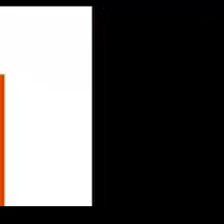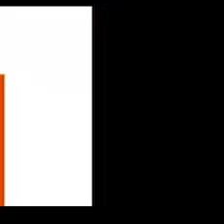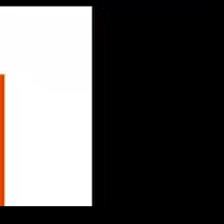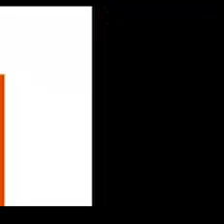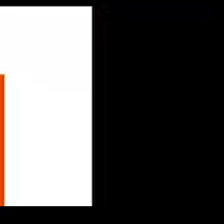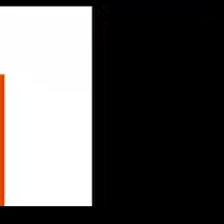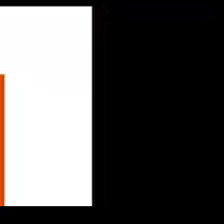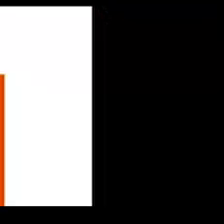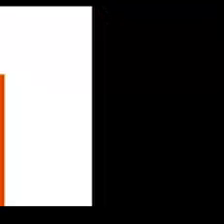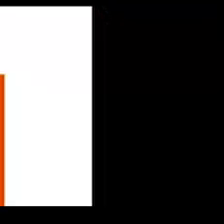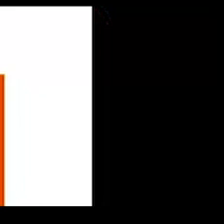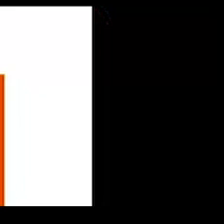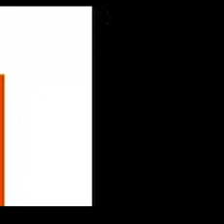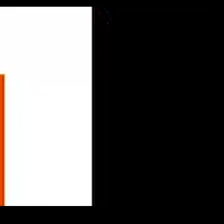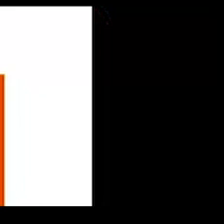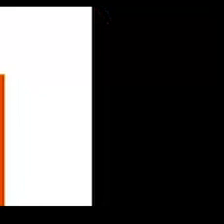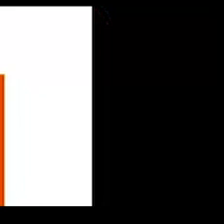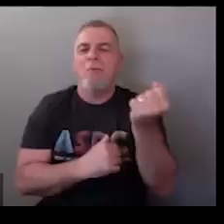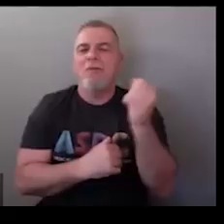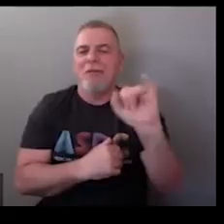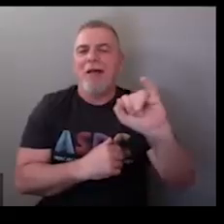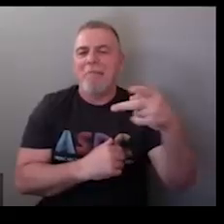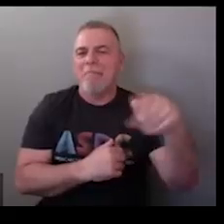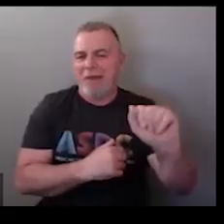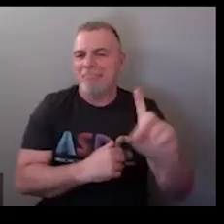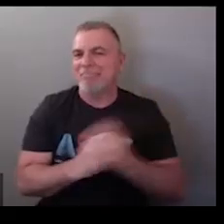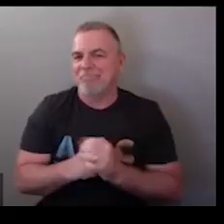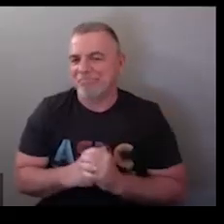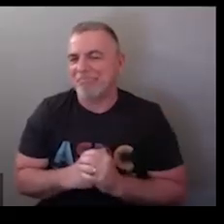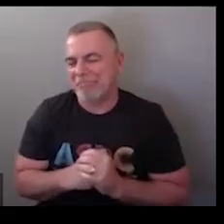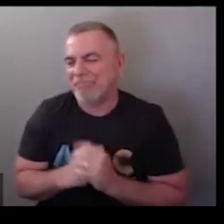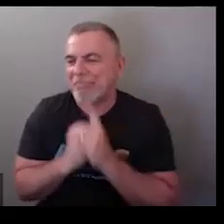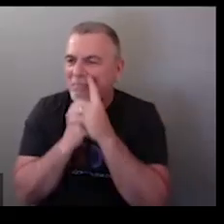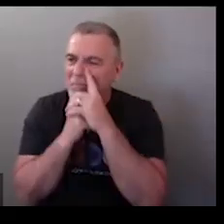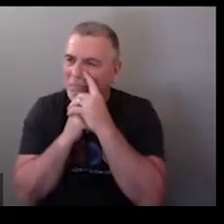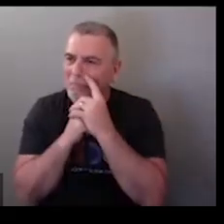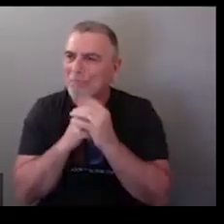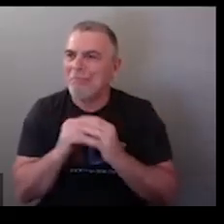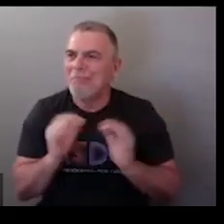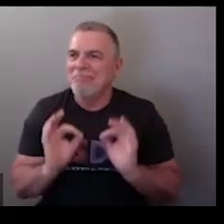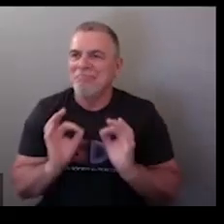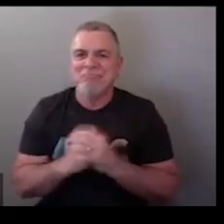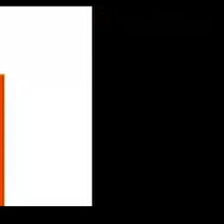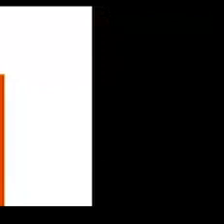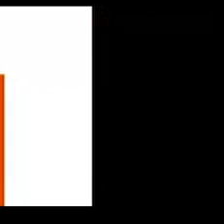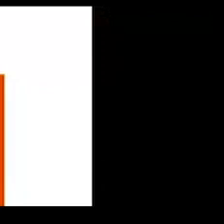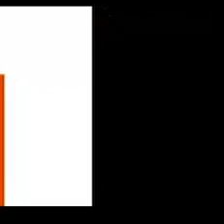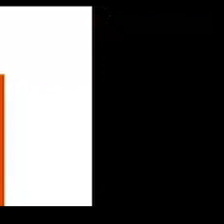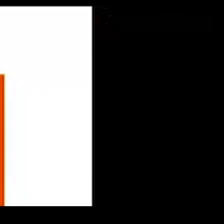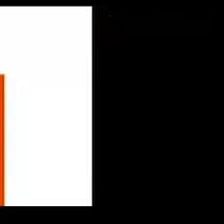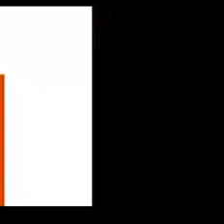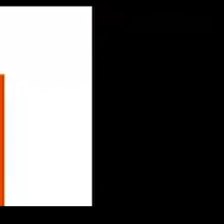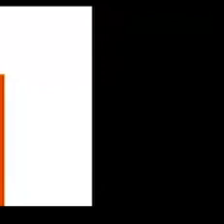iPad iPad actually that's coming up technology we've hold on to that one because we're going to cover that in another slide but we are going to get there tissues